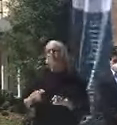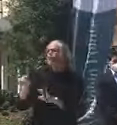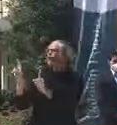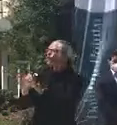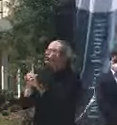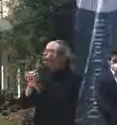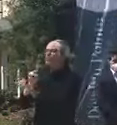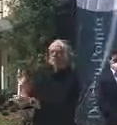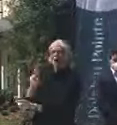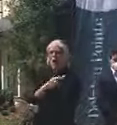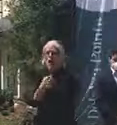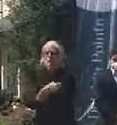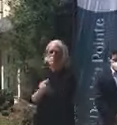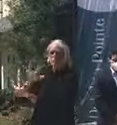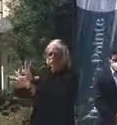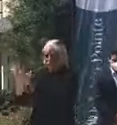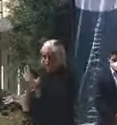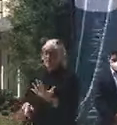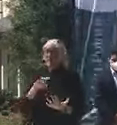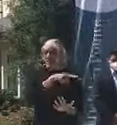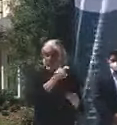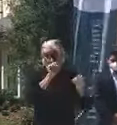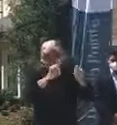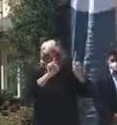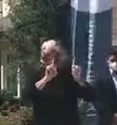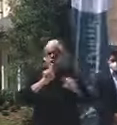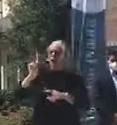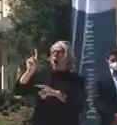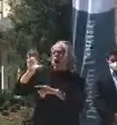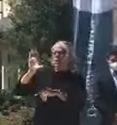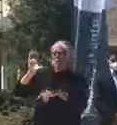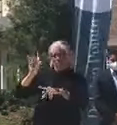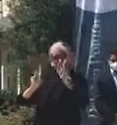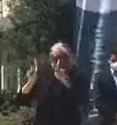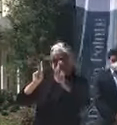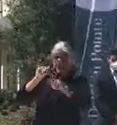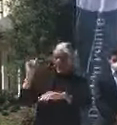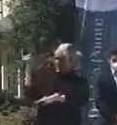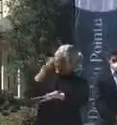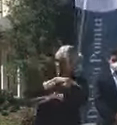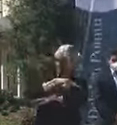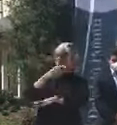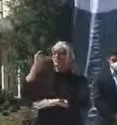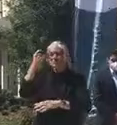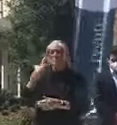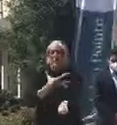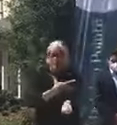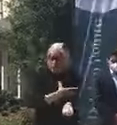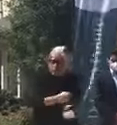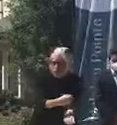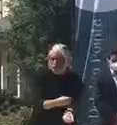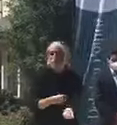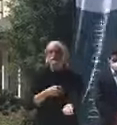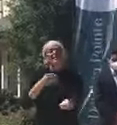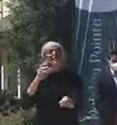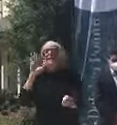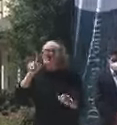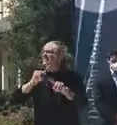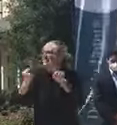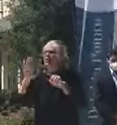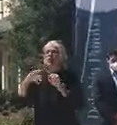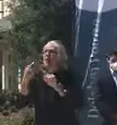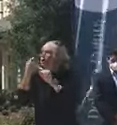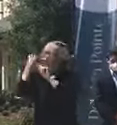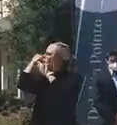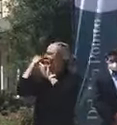100 people a day. And part of it, it is a blood draw. So it's a little different than just getting swabbed. But the good news